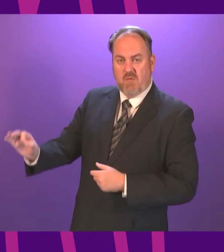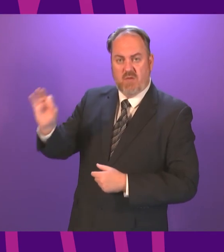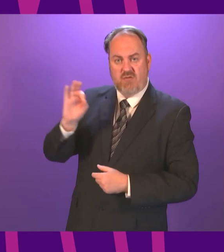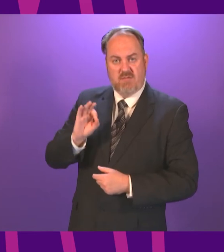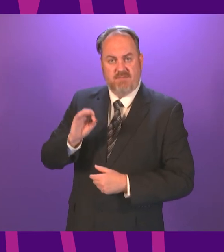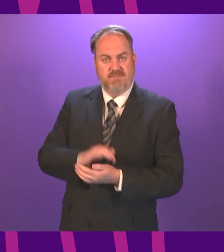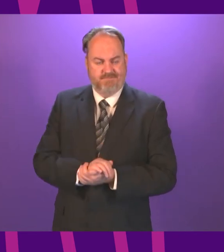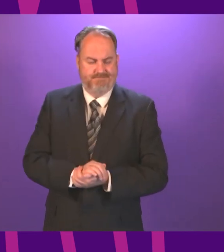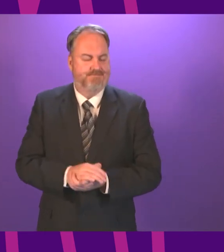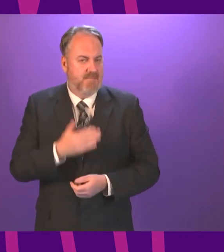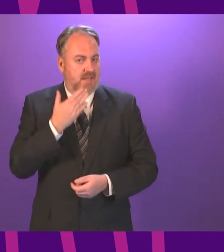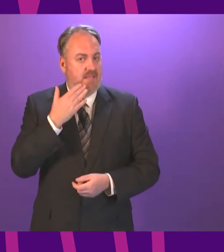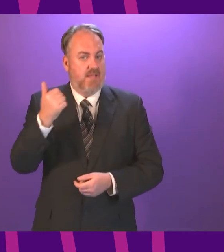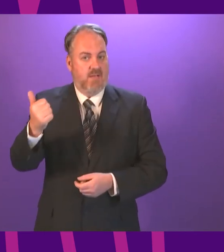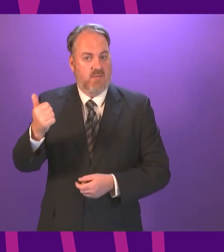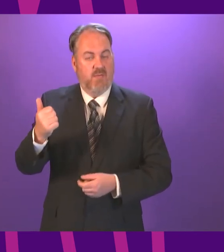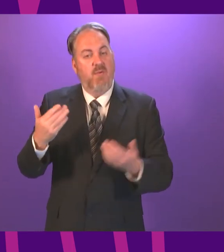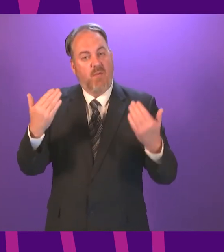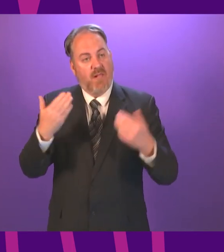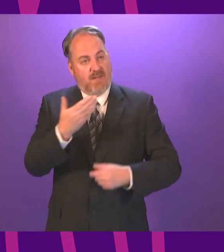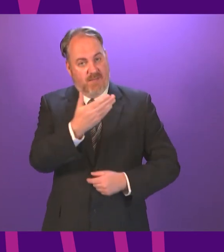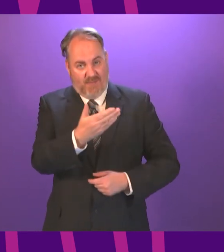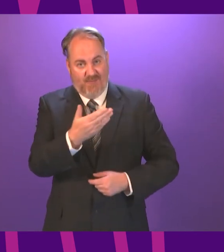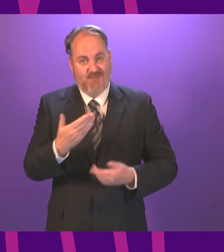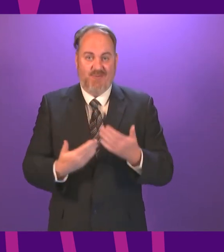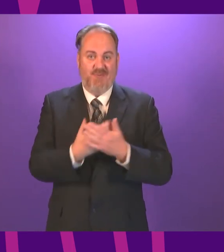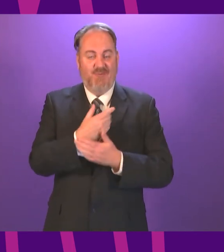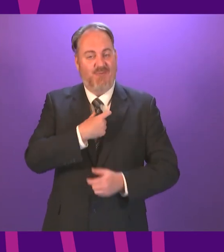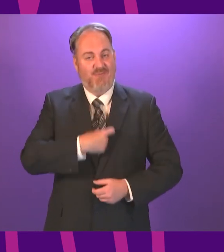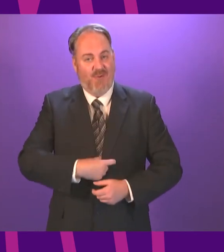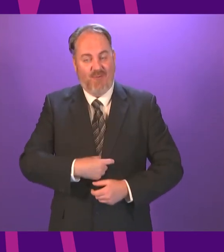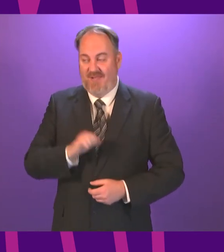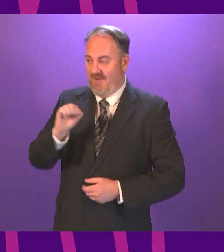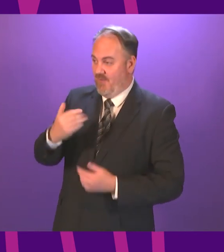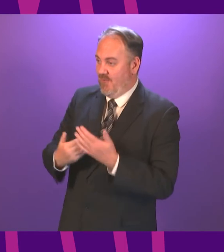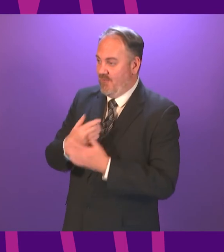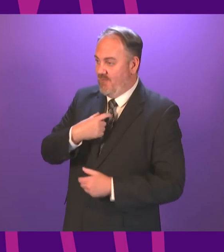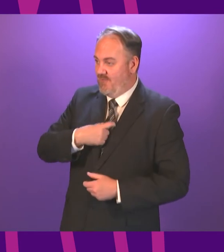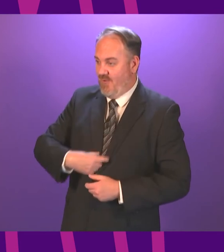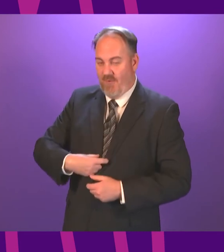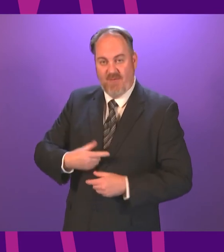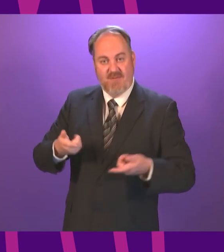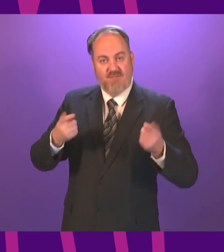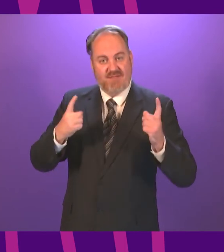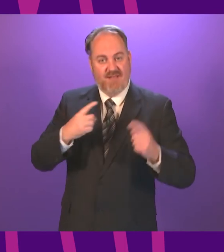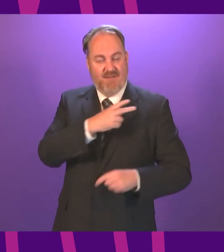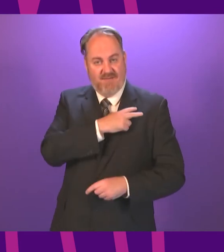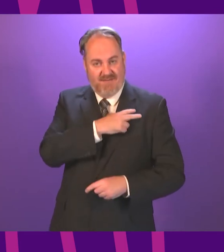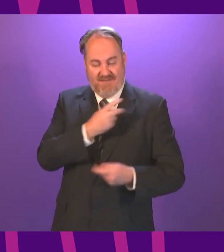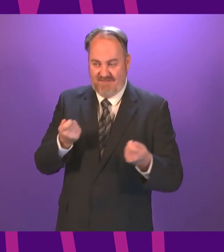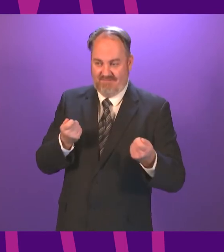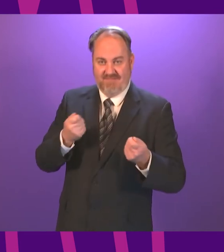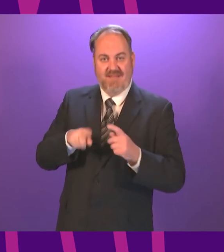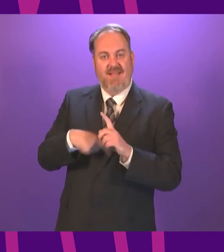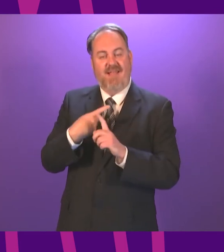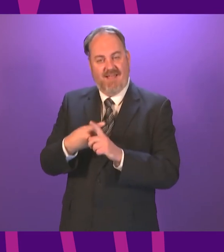Thank you, presenting officer. can I welcome yourself and the cabinet secretary to your new roles? It was clear by the end of the last session of Parliament, the SQA had lost the